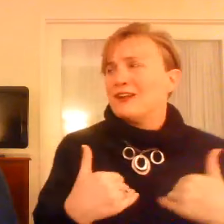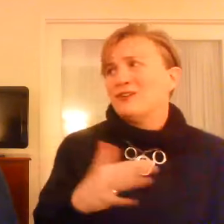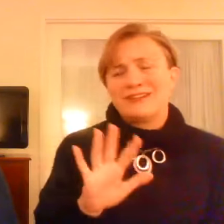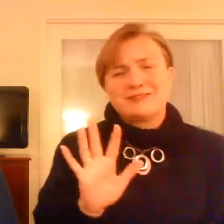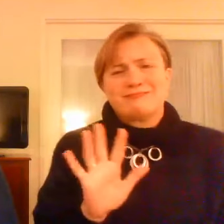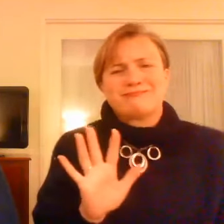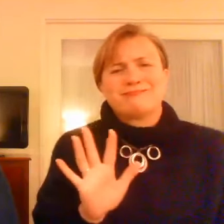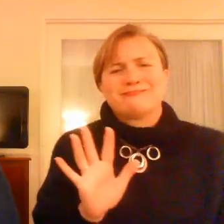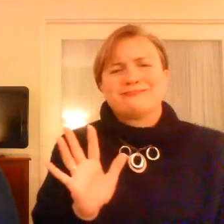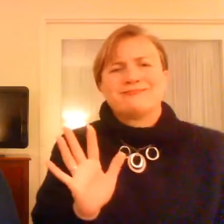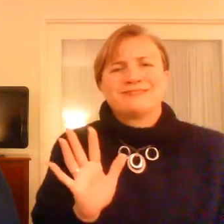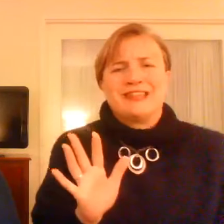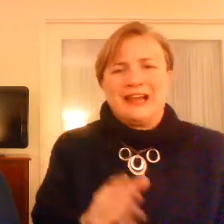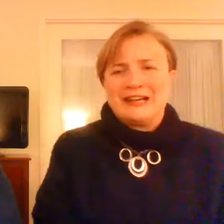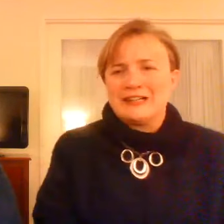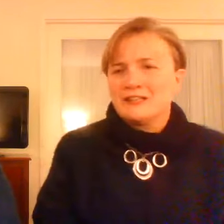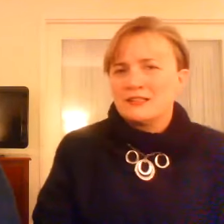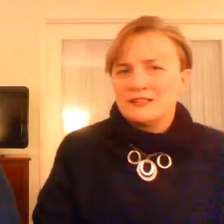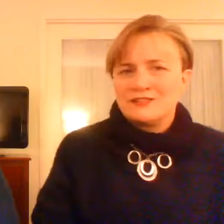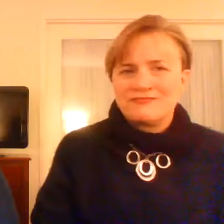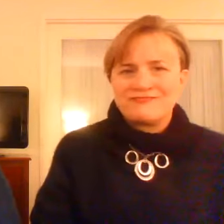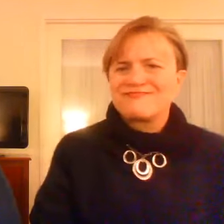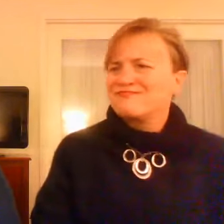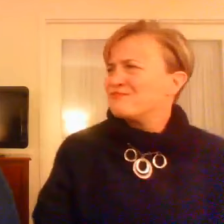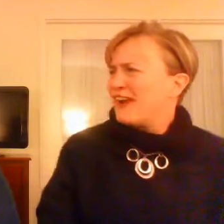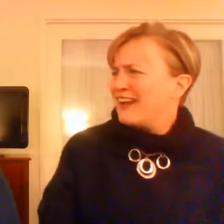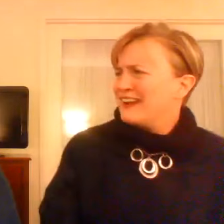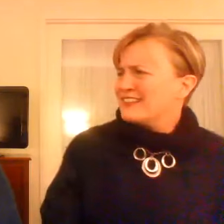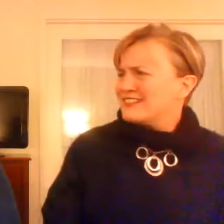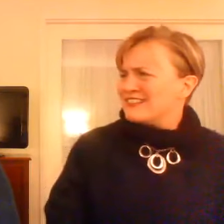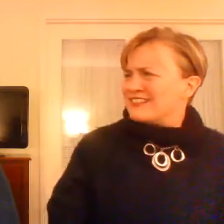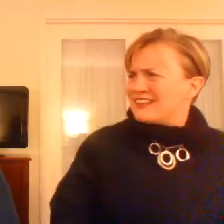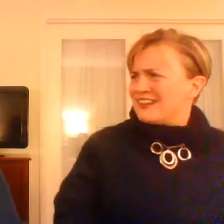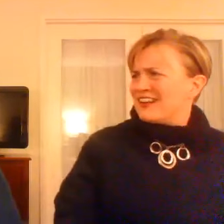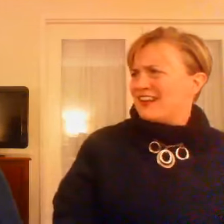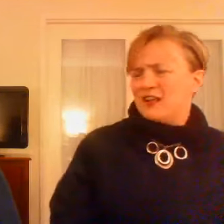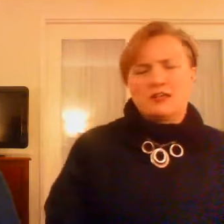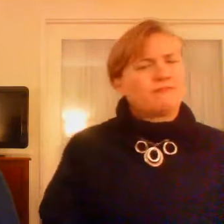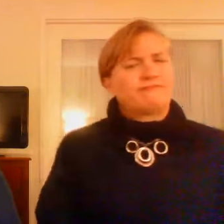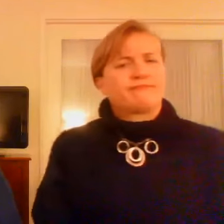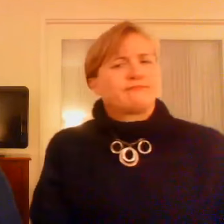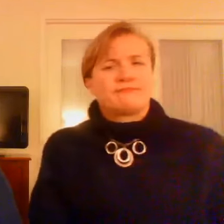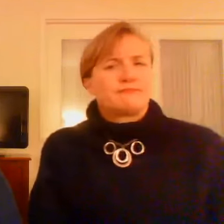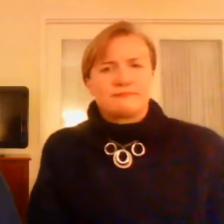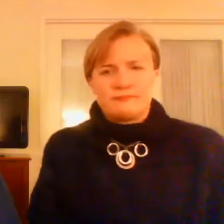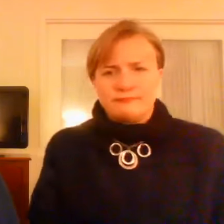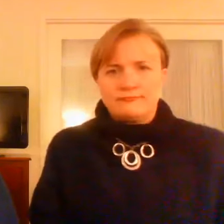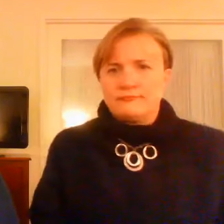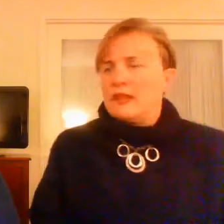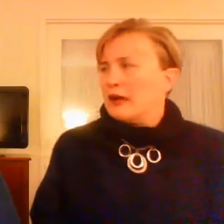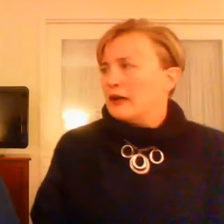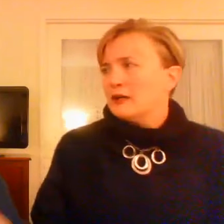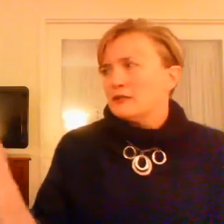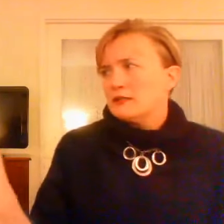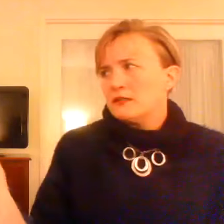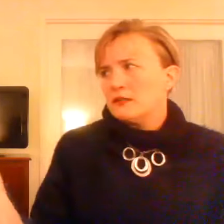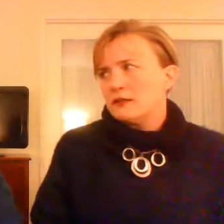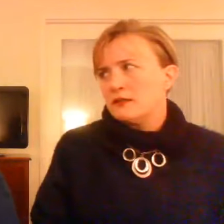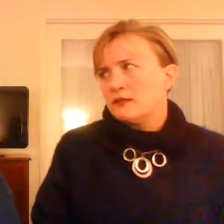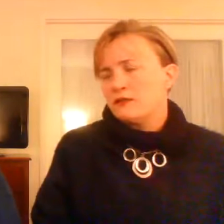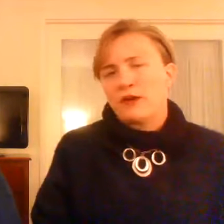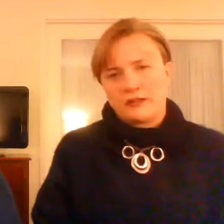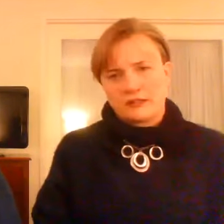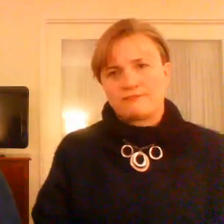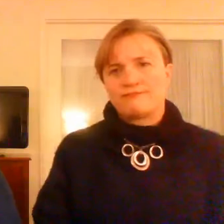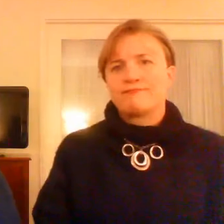spent $5,000 to sit at a table and teach someone else's newbies. That was way too much money of my investment. Yeah. And it was supposed to be